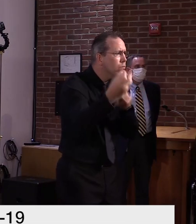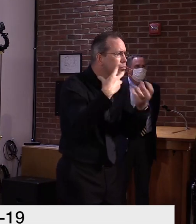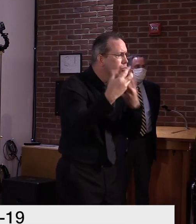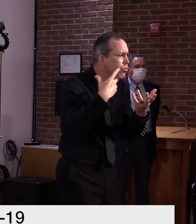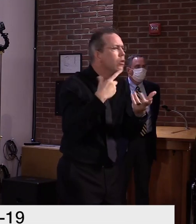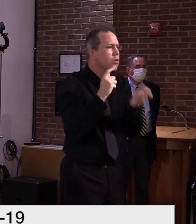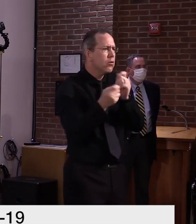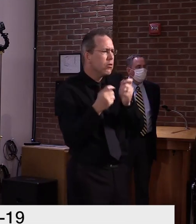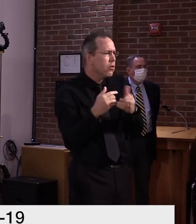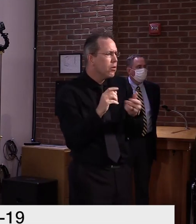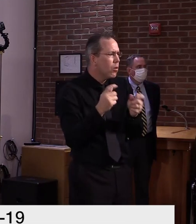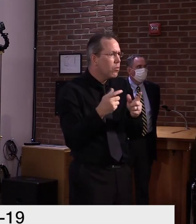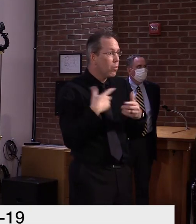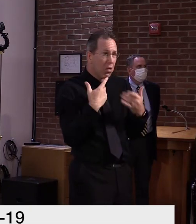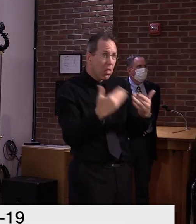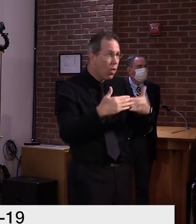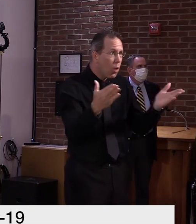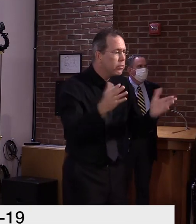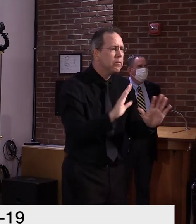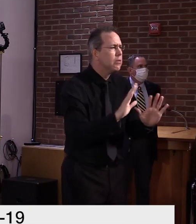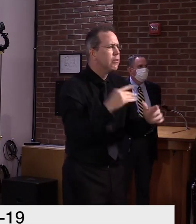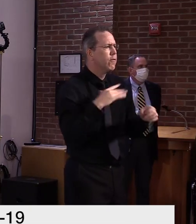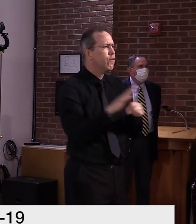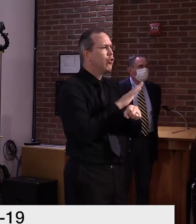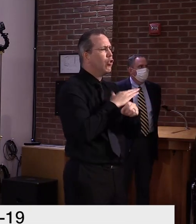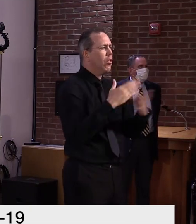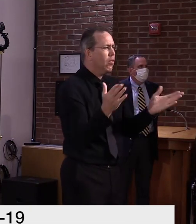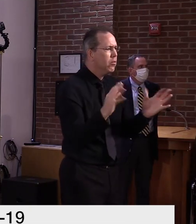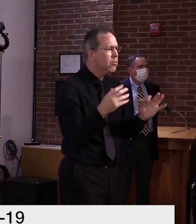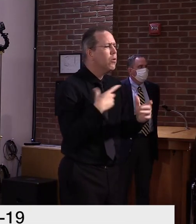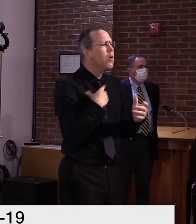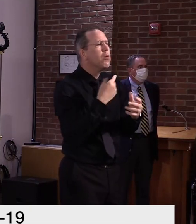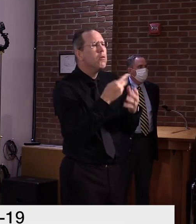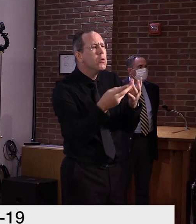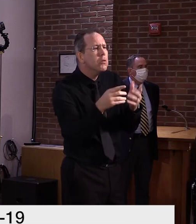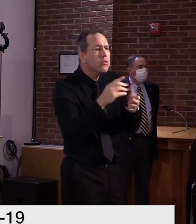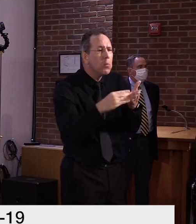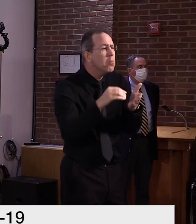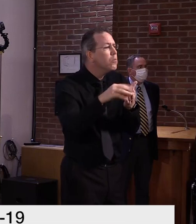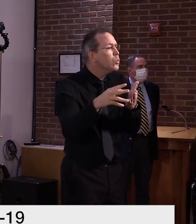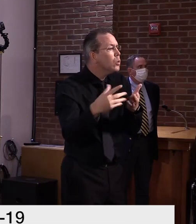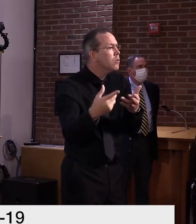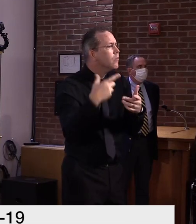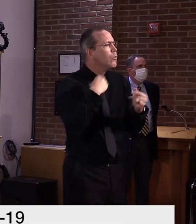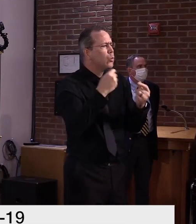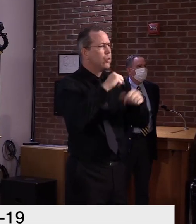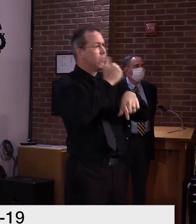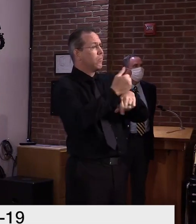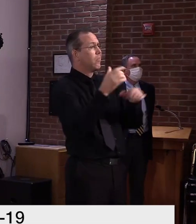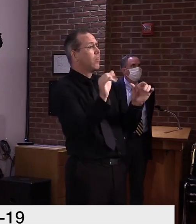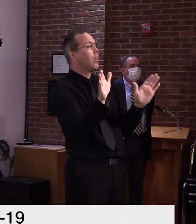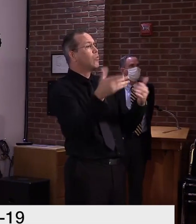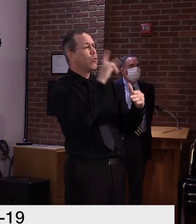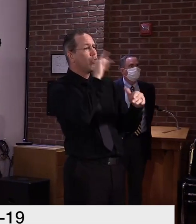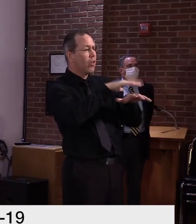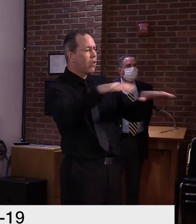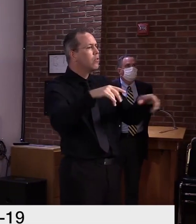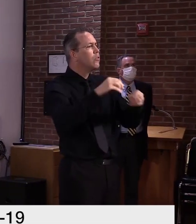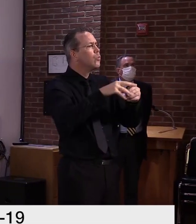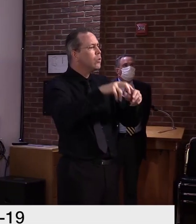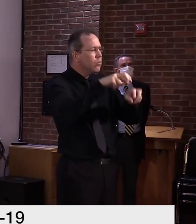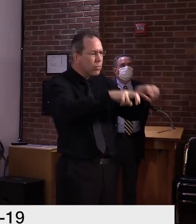Classrooms might not be full for the foreseeable future. Nor will school cafeterias or gymnasiums.